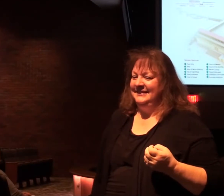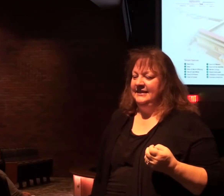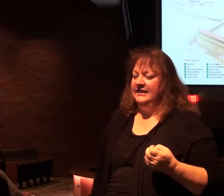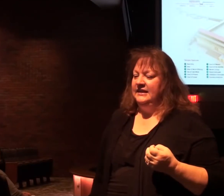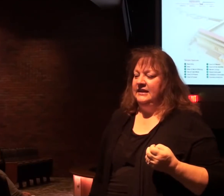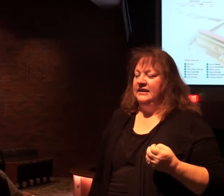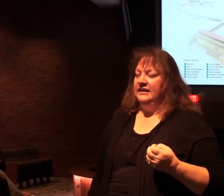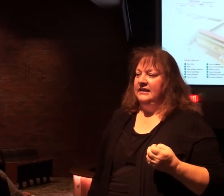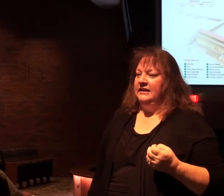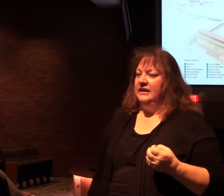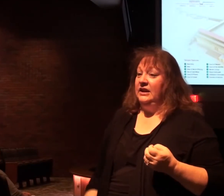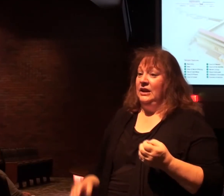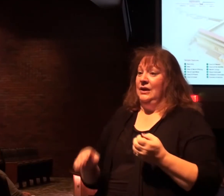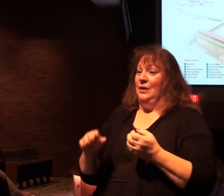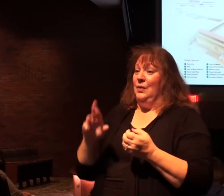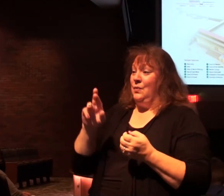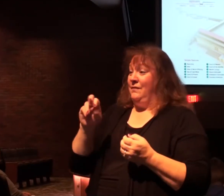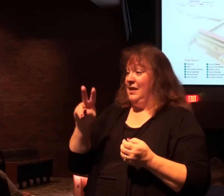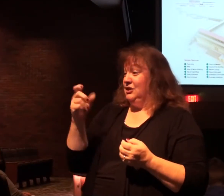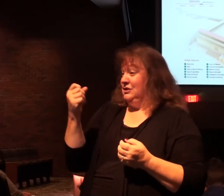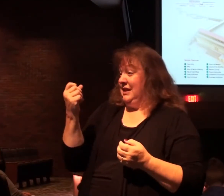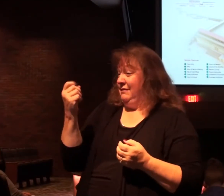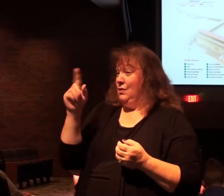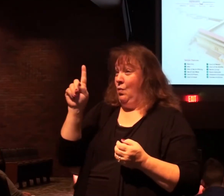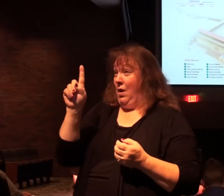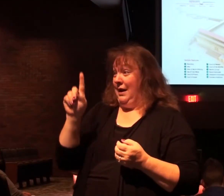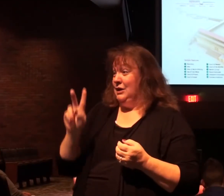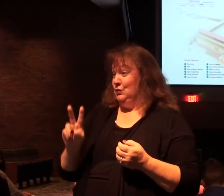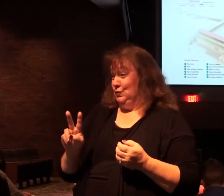The first two verses of what we studied previously.